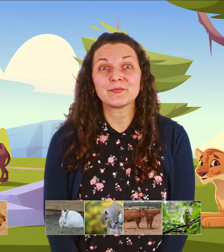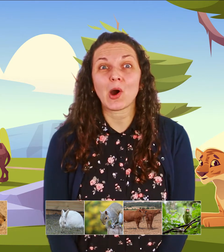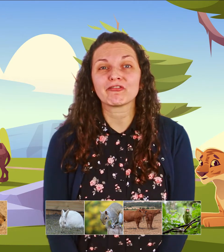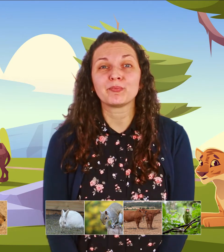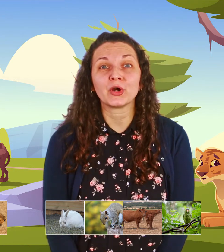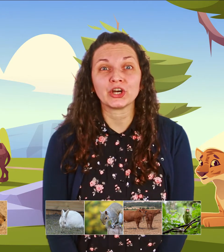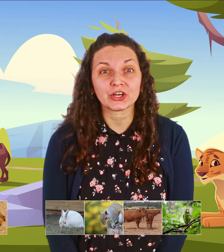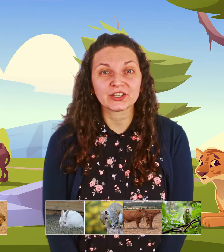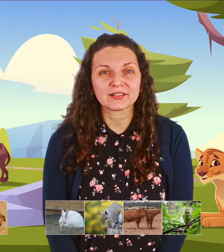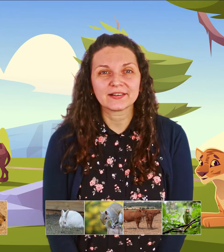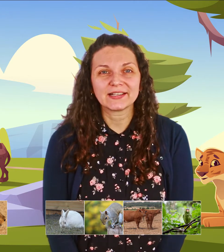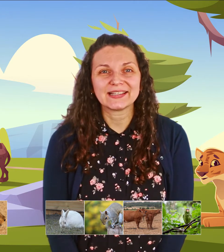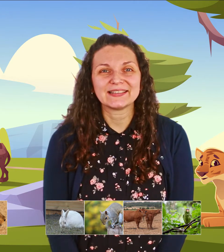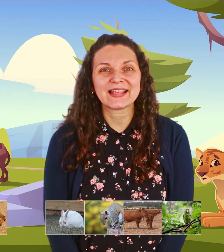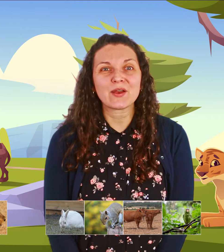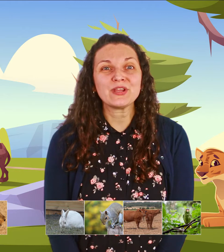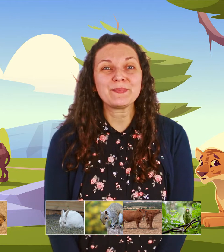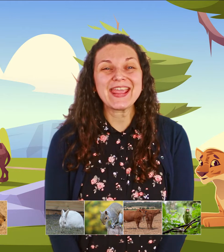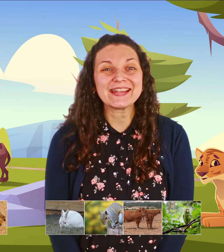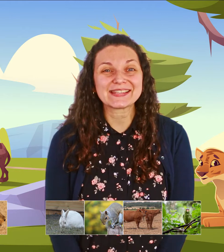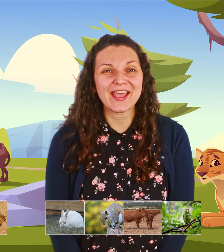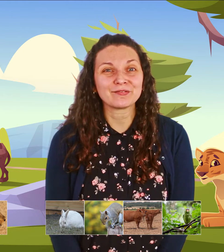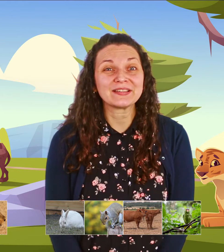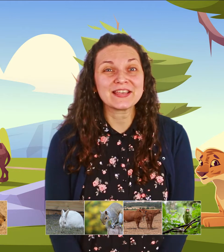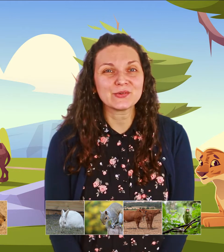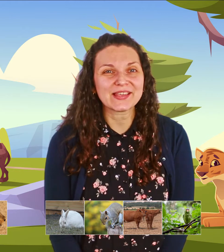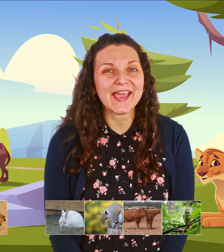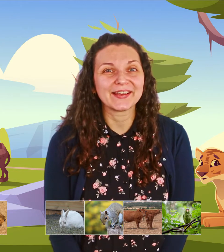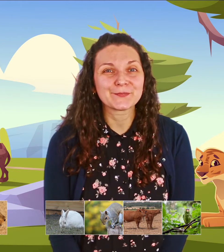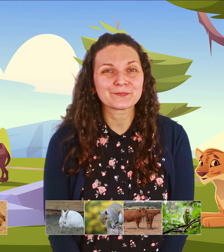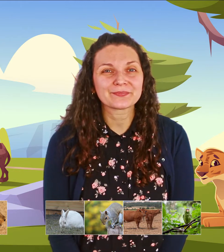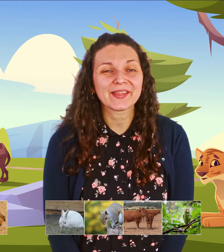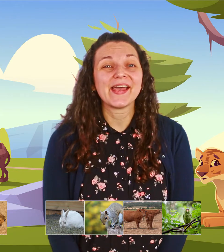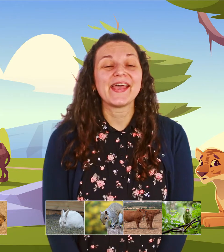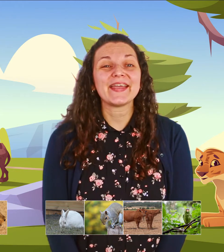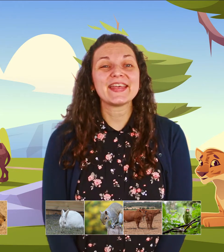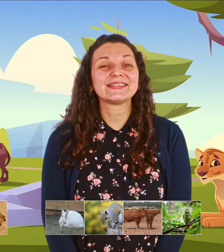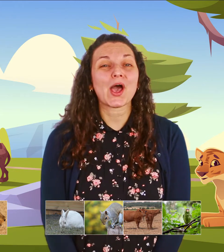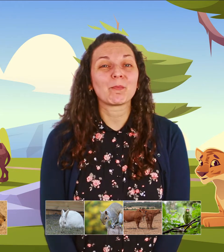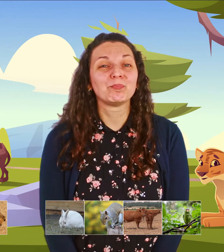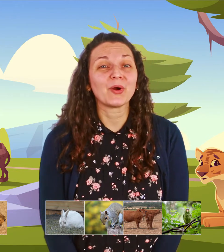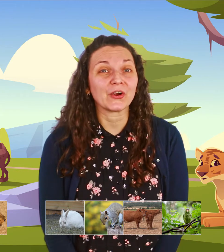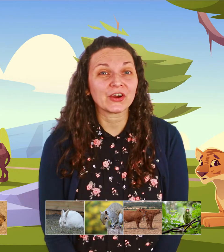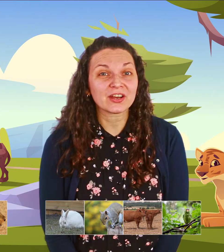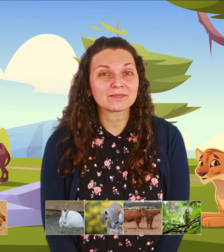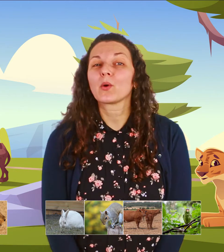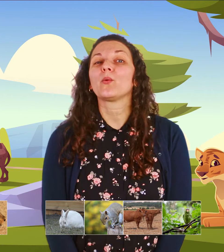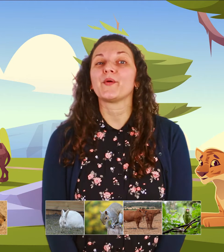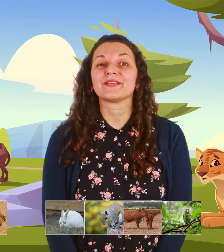of bird that repeats everything you said. It's a bird with